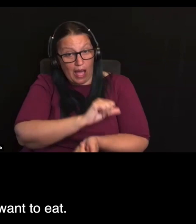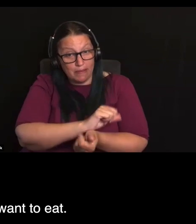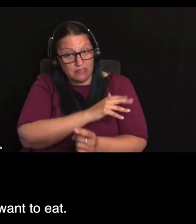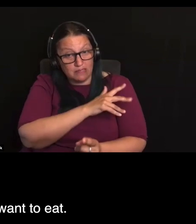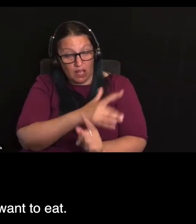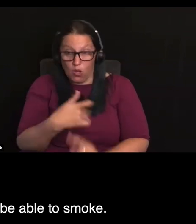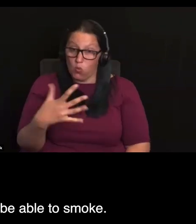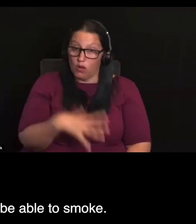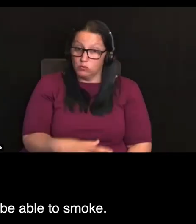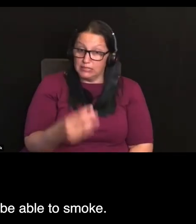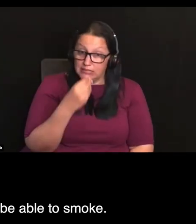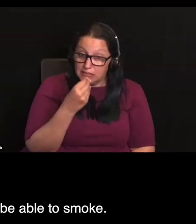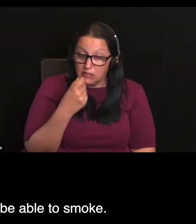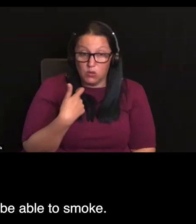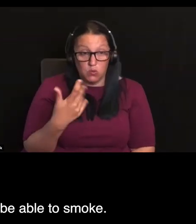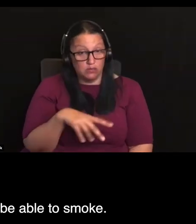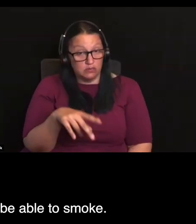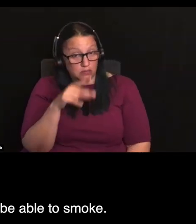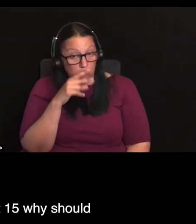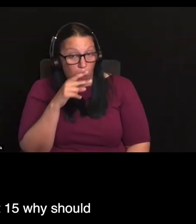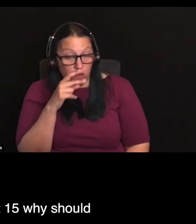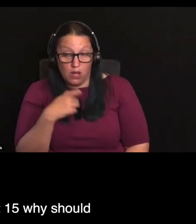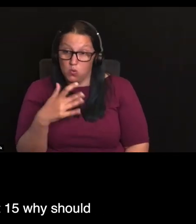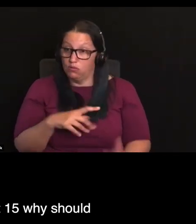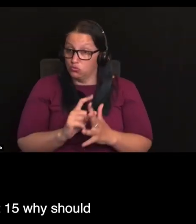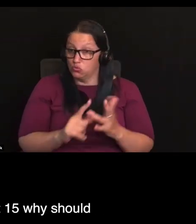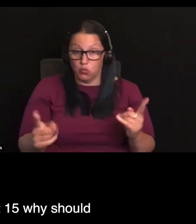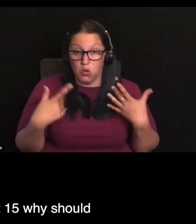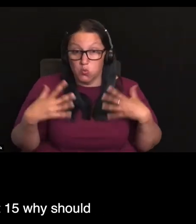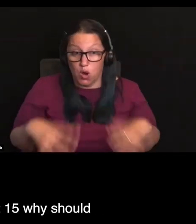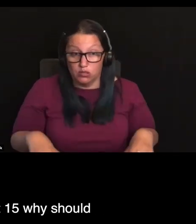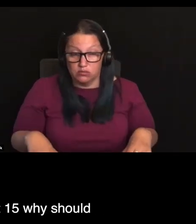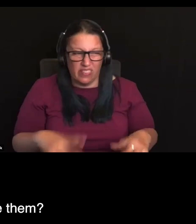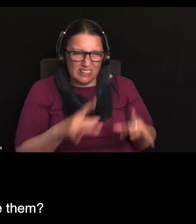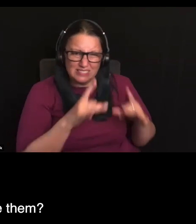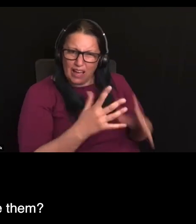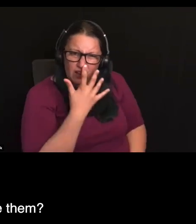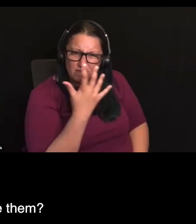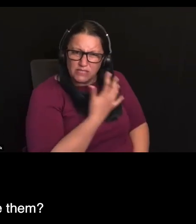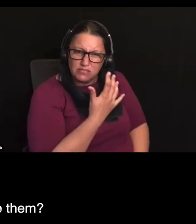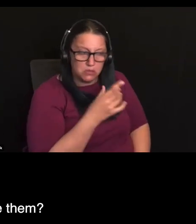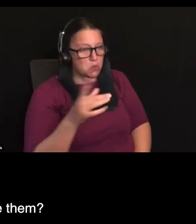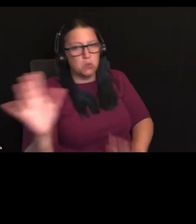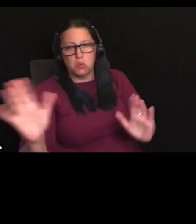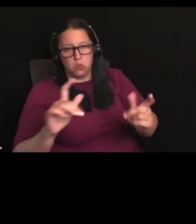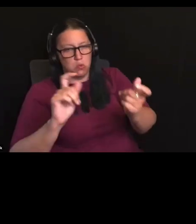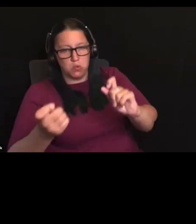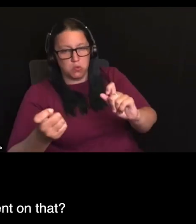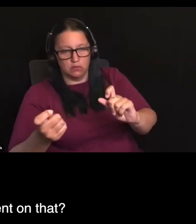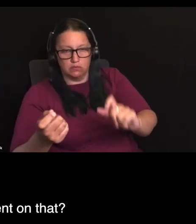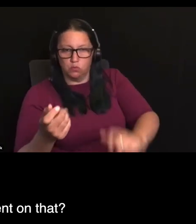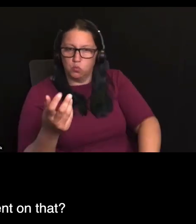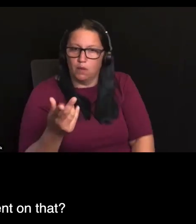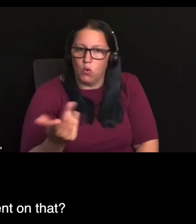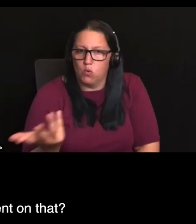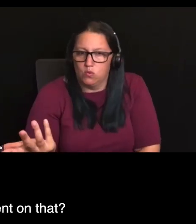to eat what they want to eat. If they want to smoke, they want to be able to smoke. If they commit to doing that at 15, why should the service try to change them? Josh,